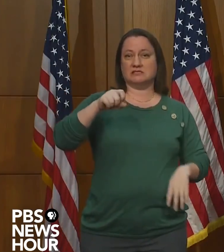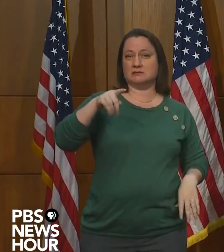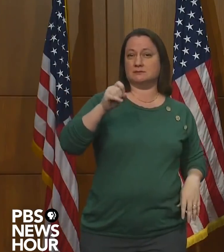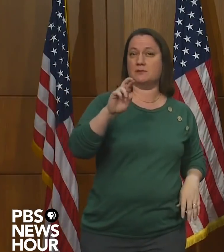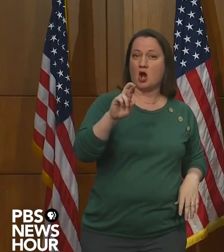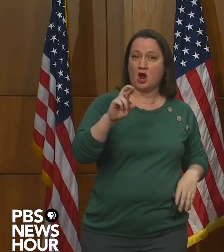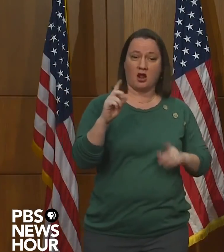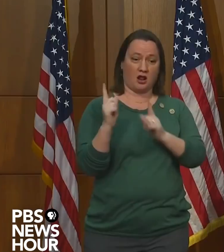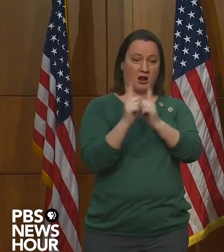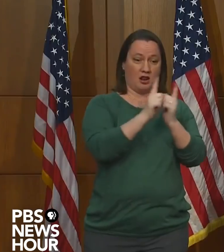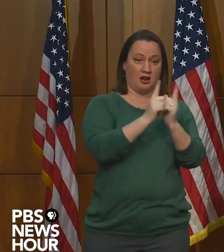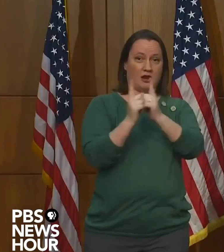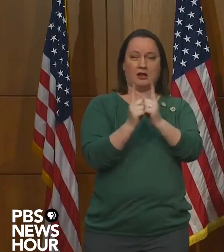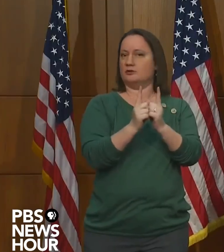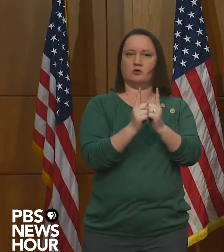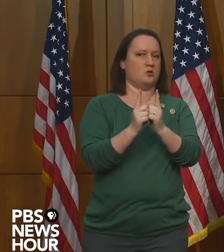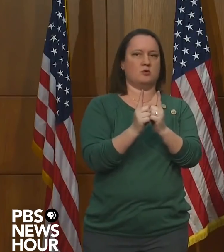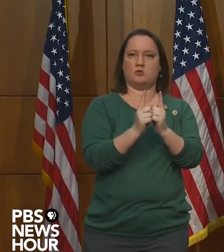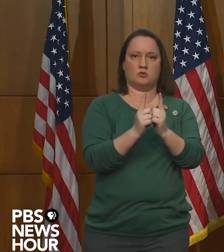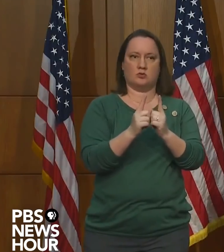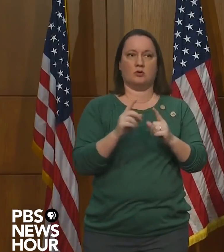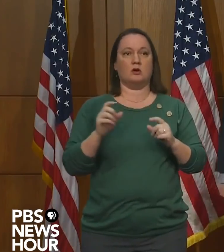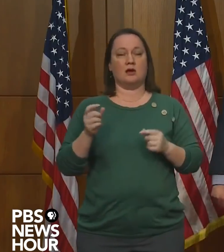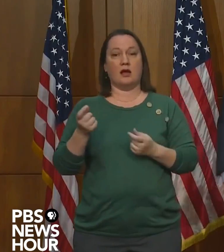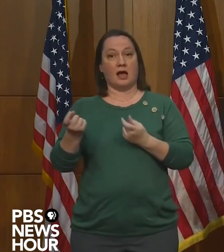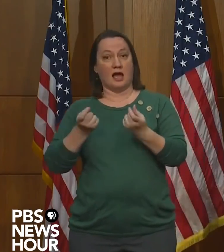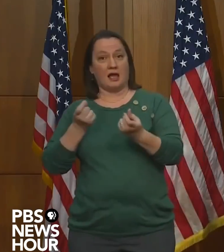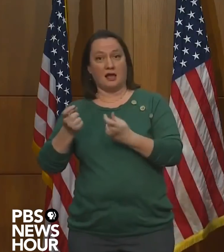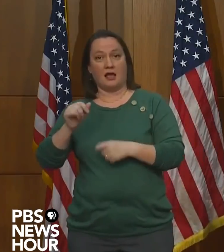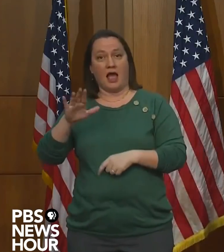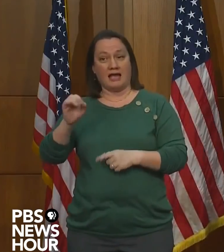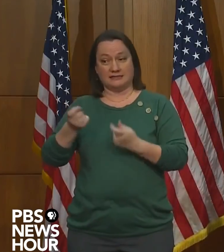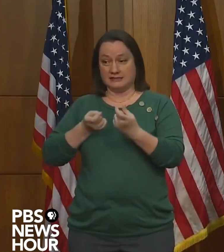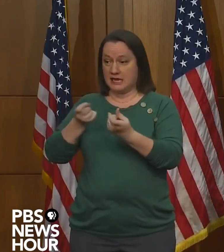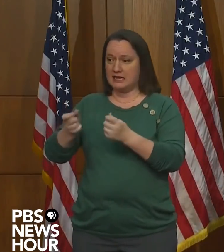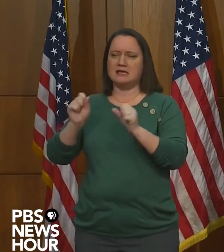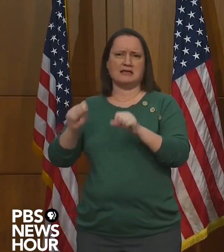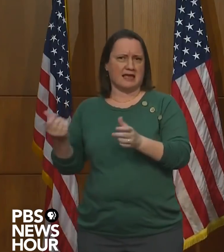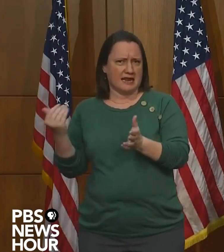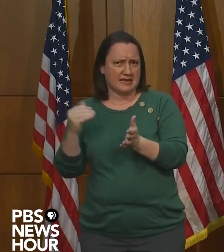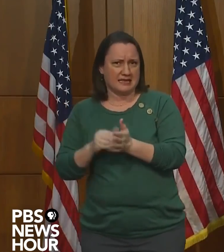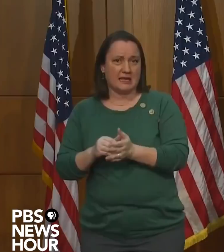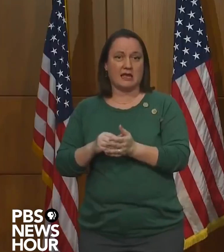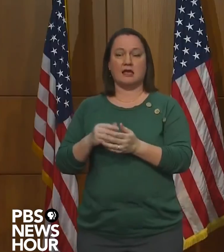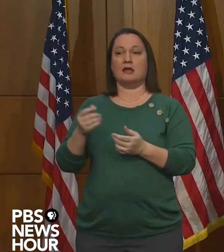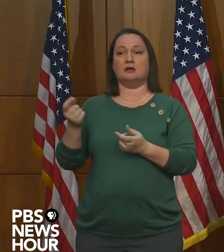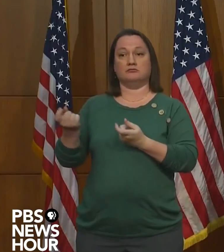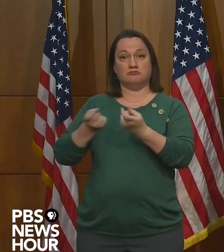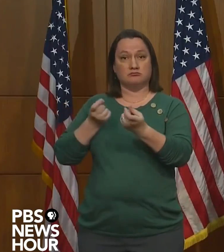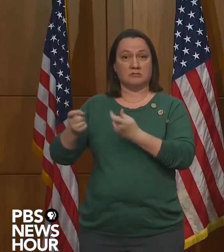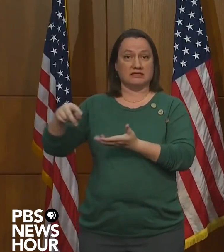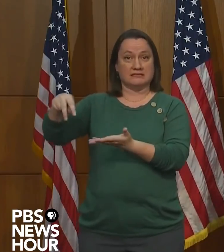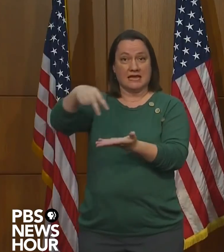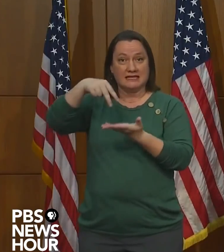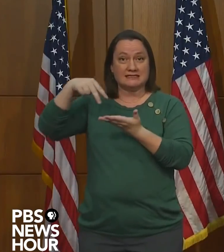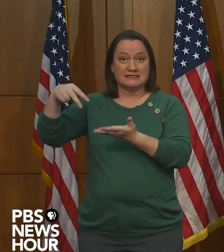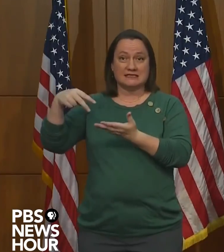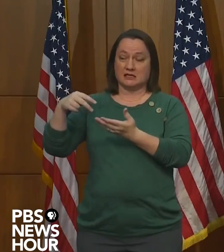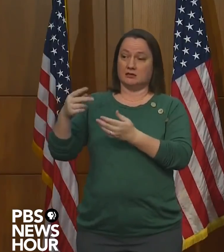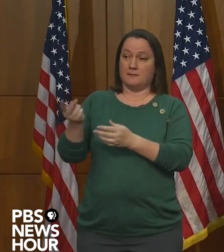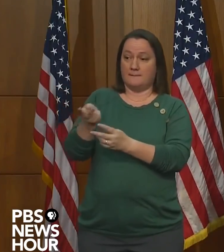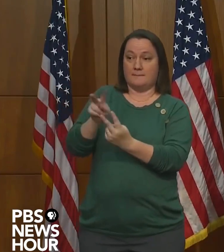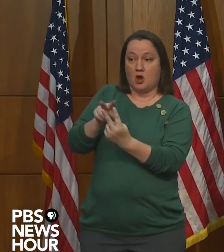No. We've had folks that run ice skating arenas. Can ice skating start again? Yes. Can we have ice dancing in the ice skating arenas? No.